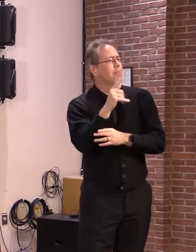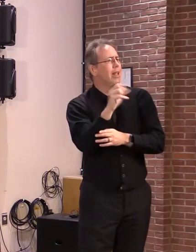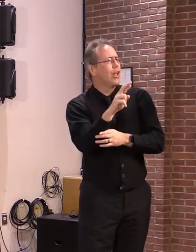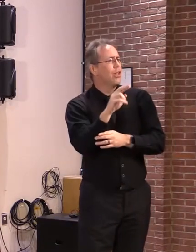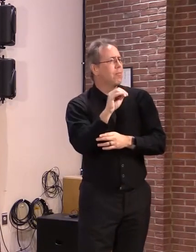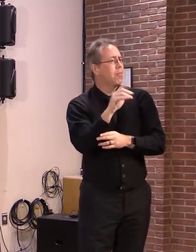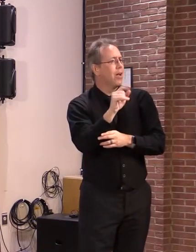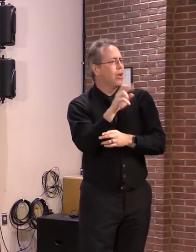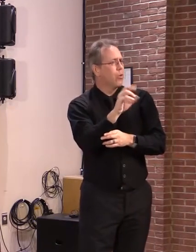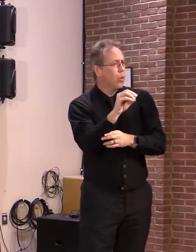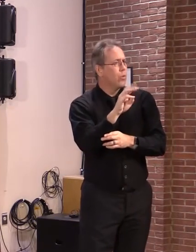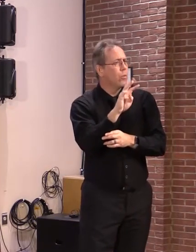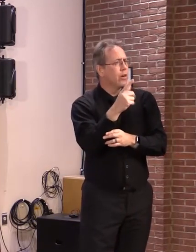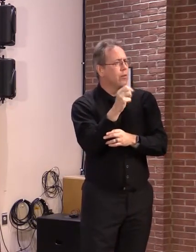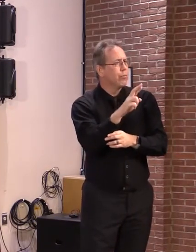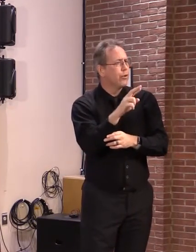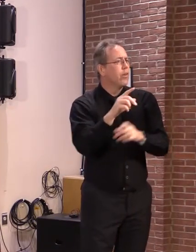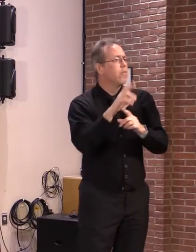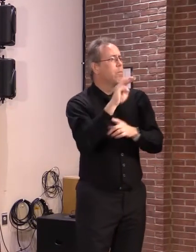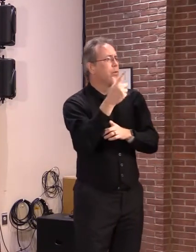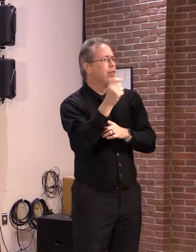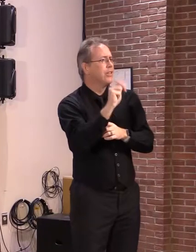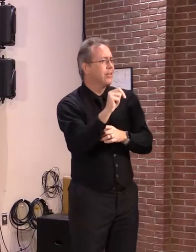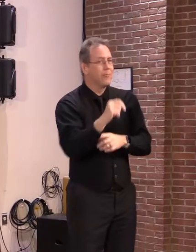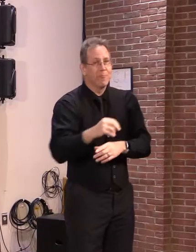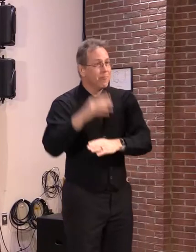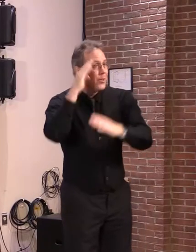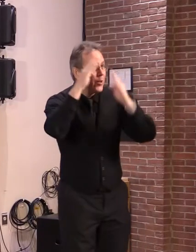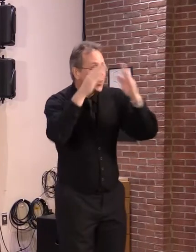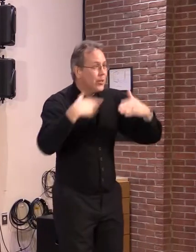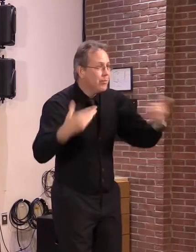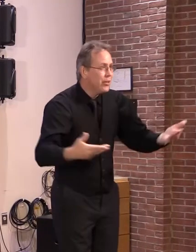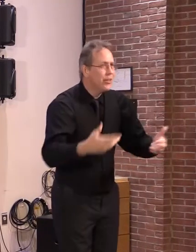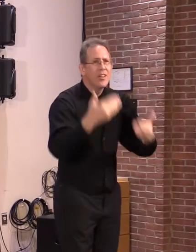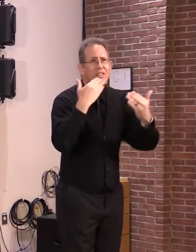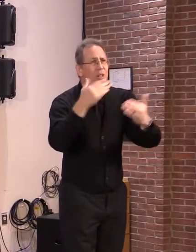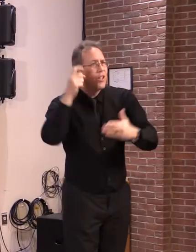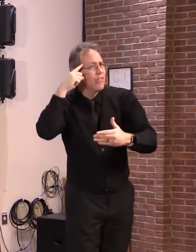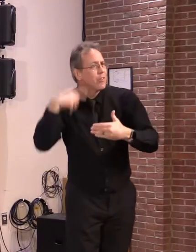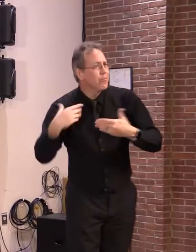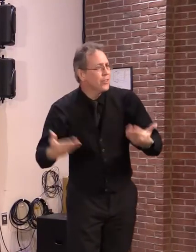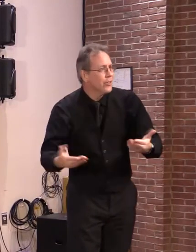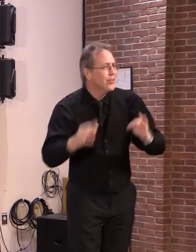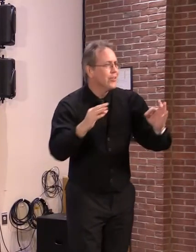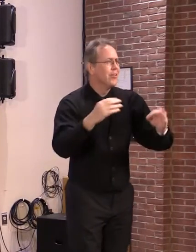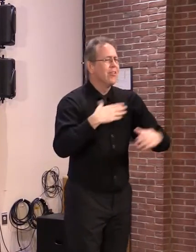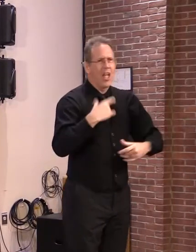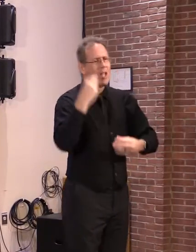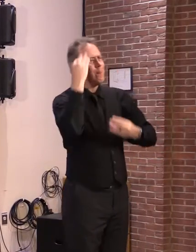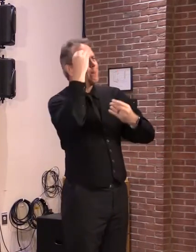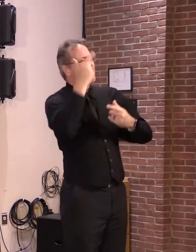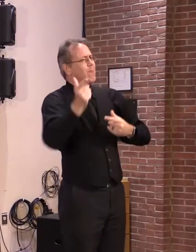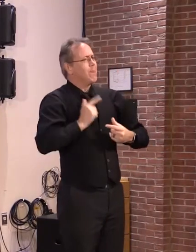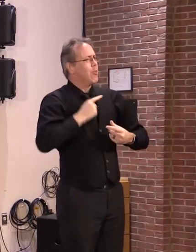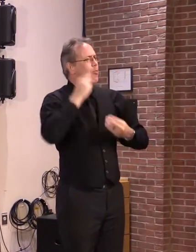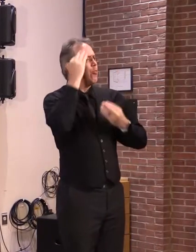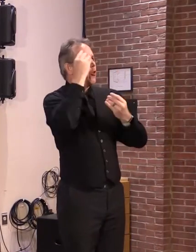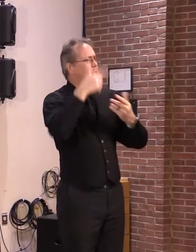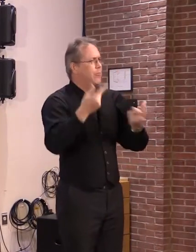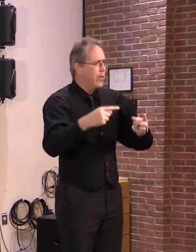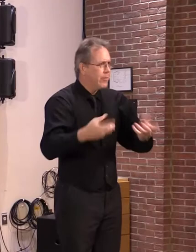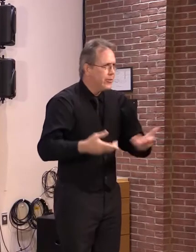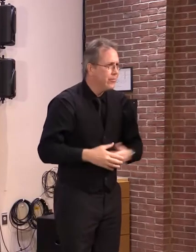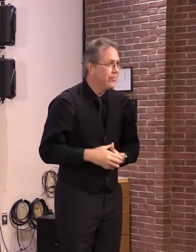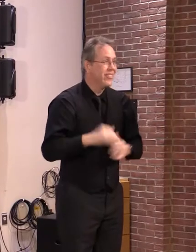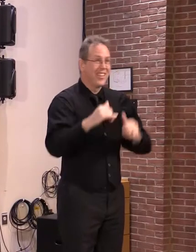Governor, it's an honor to be here with you and your team today and get an opportunity to share some thoughts on the housing situation